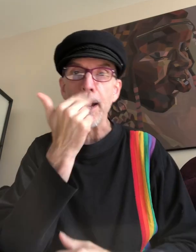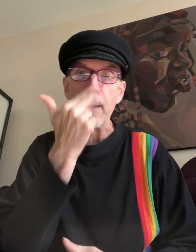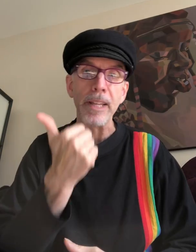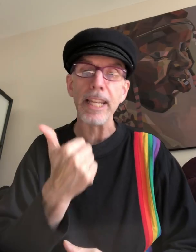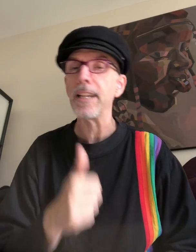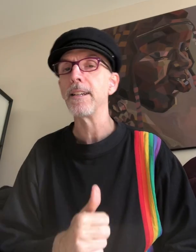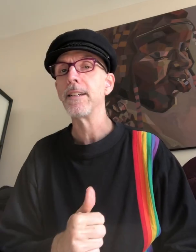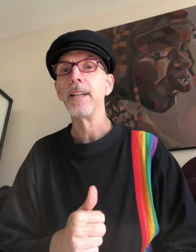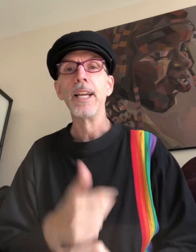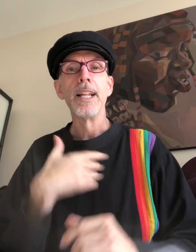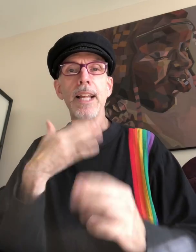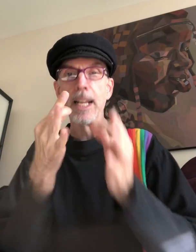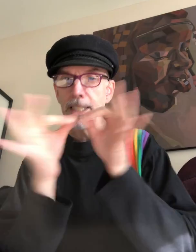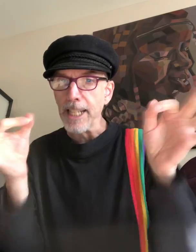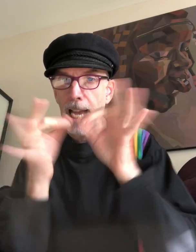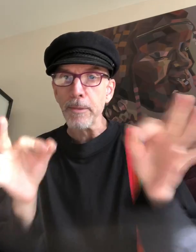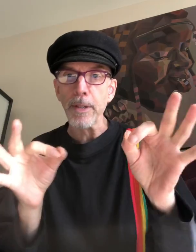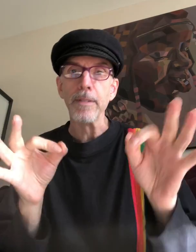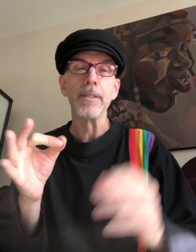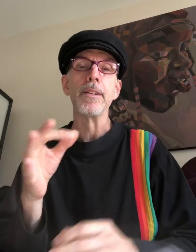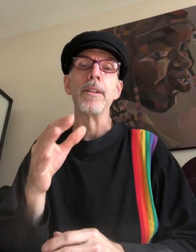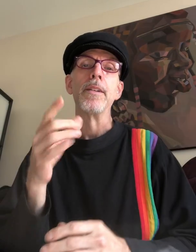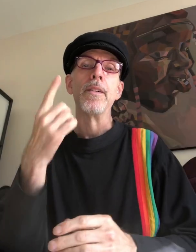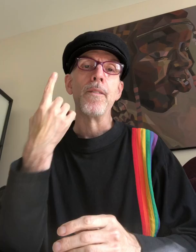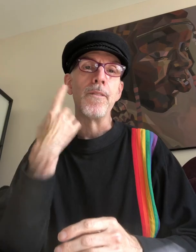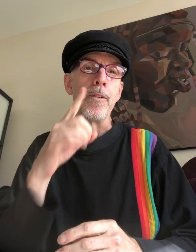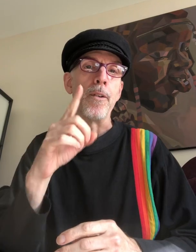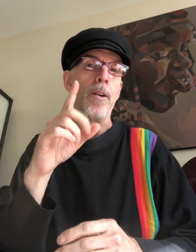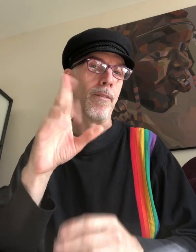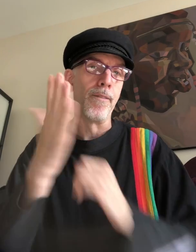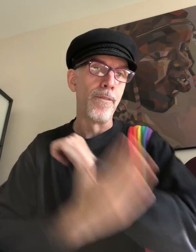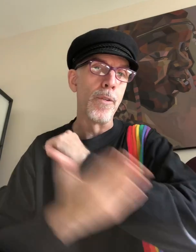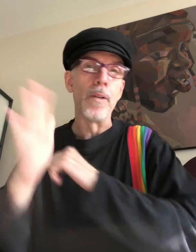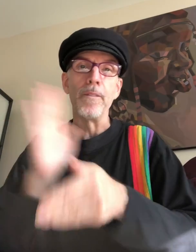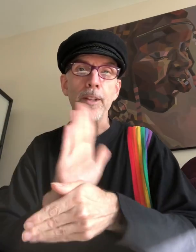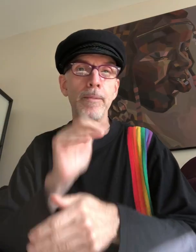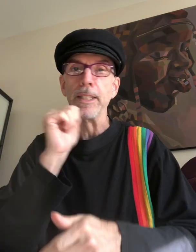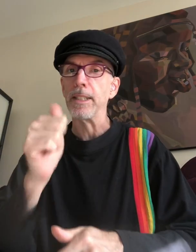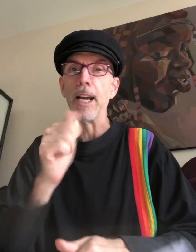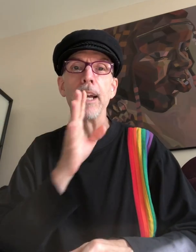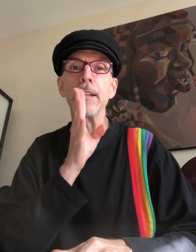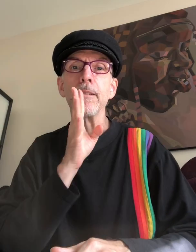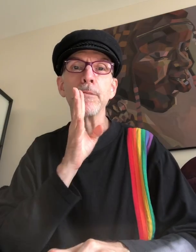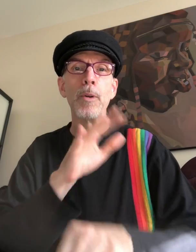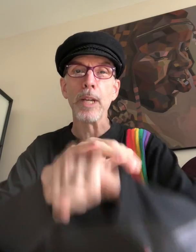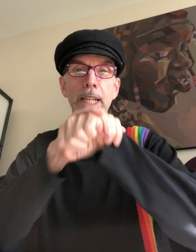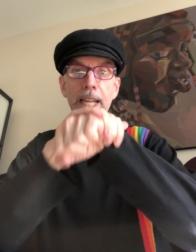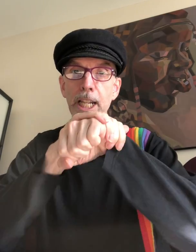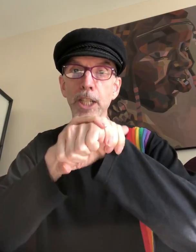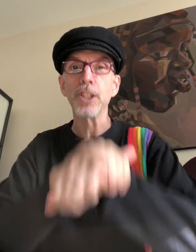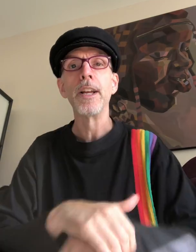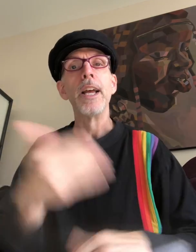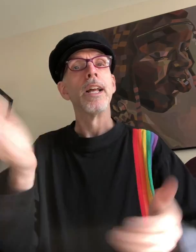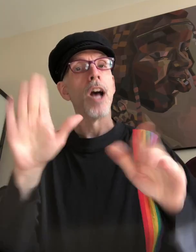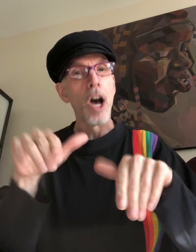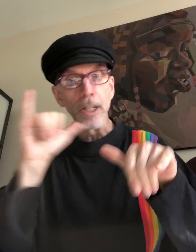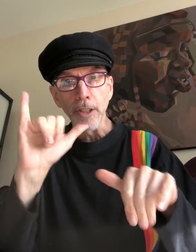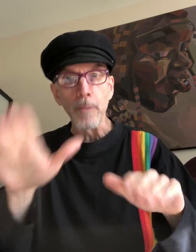comedy. It's captioned for foreign film if not spoken in English. Also